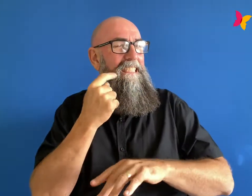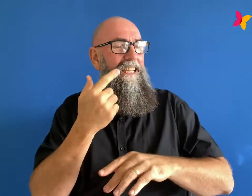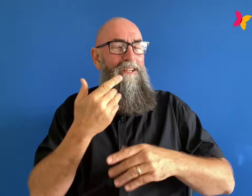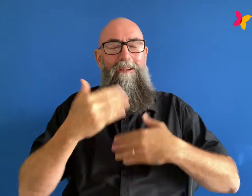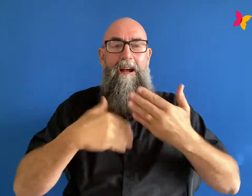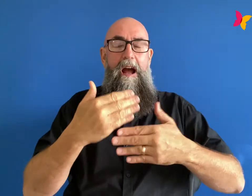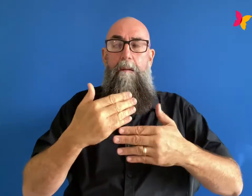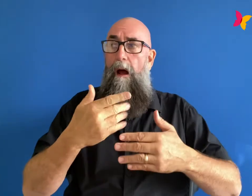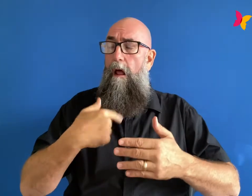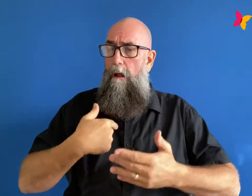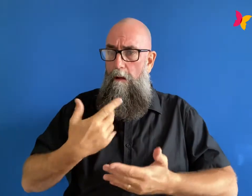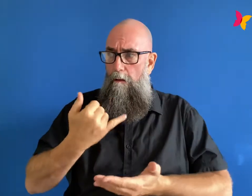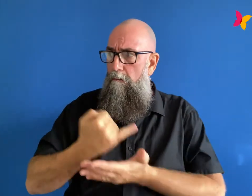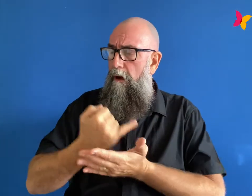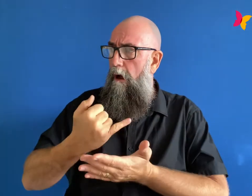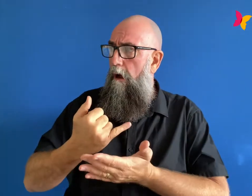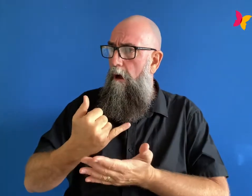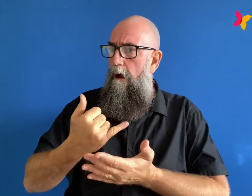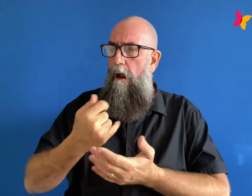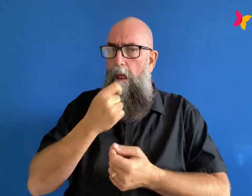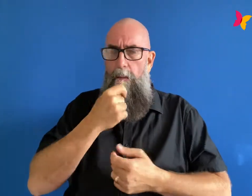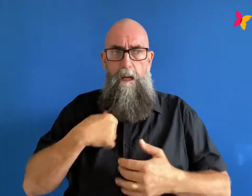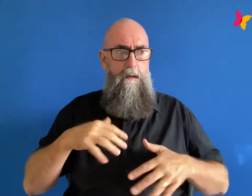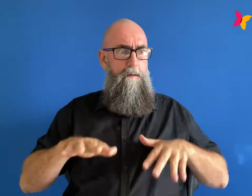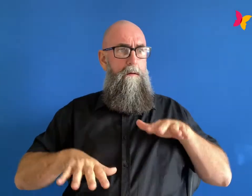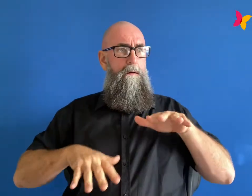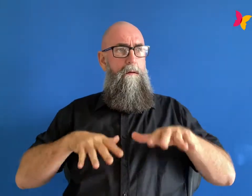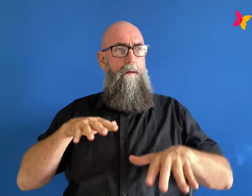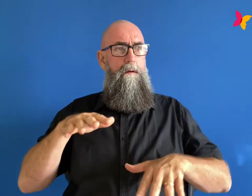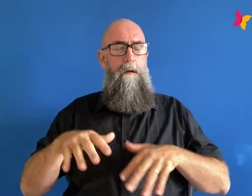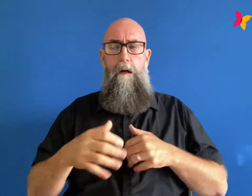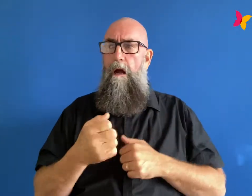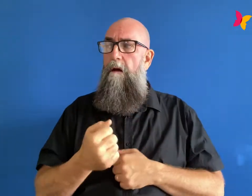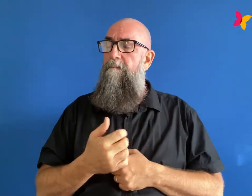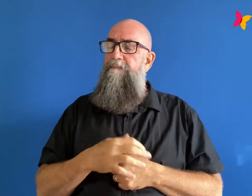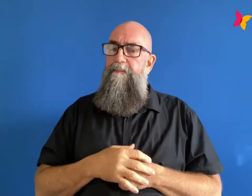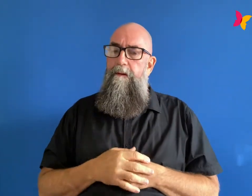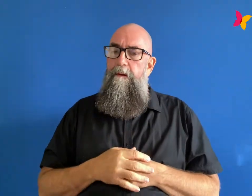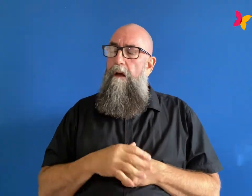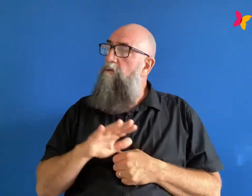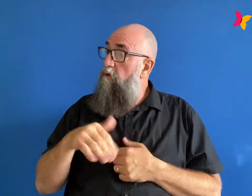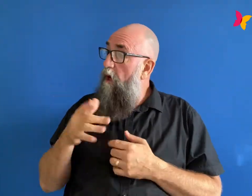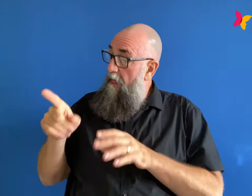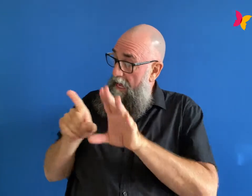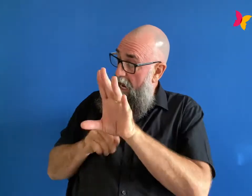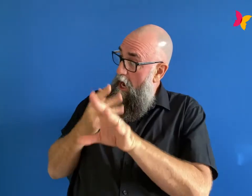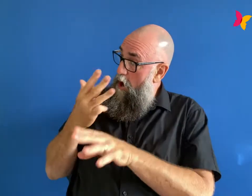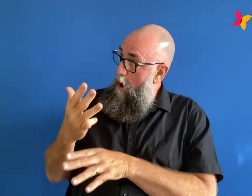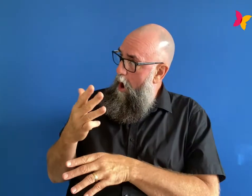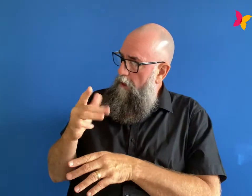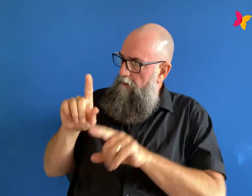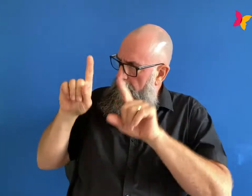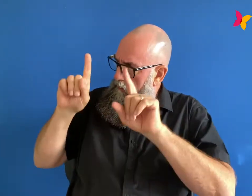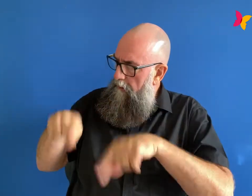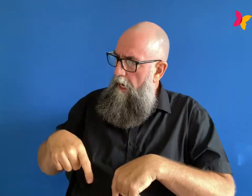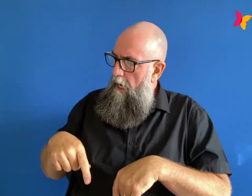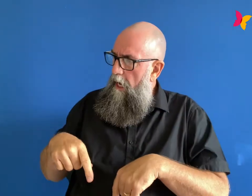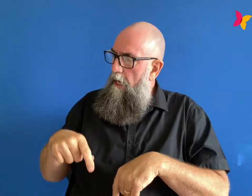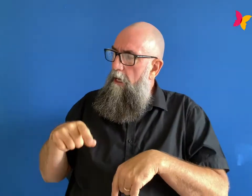this was all at the end of year nine and so after the summer holidays amy transitioned into senior school where